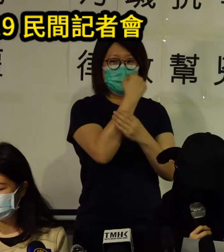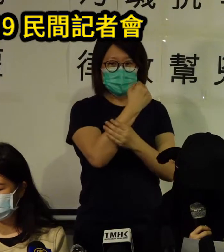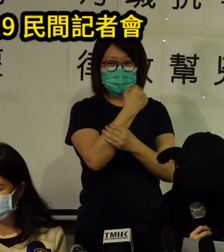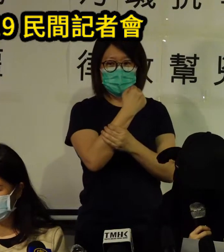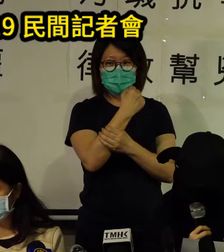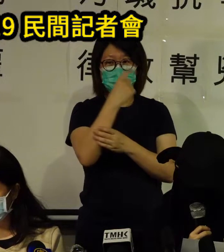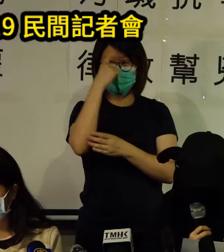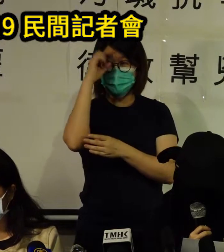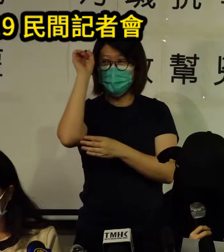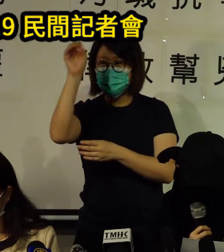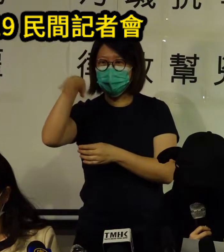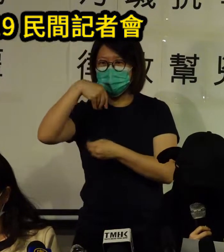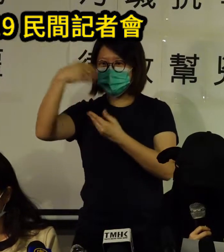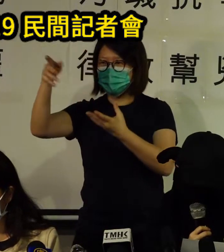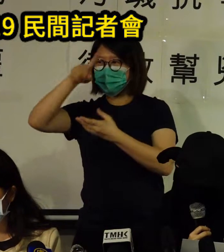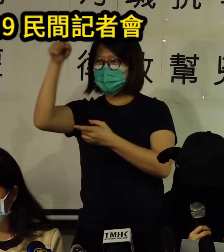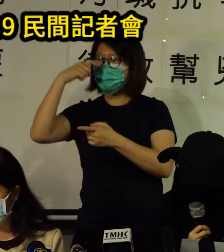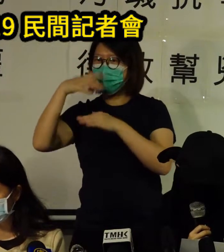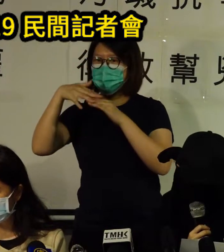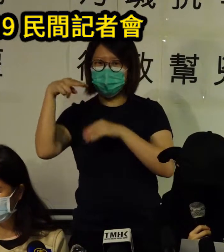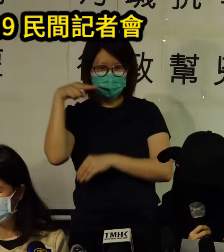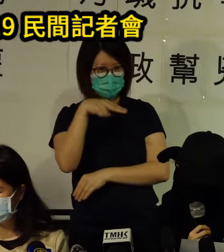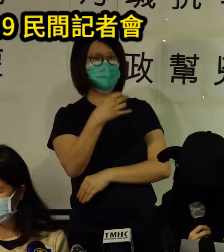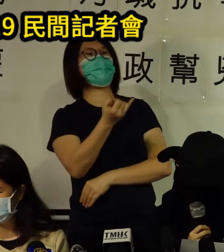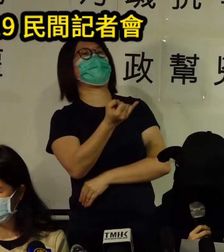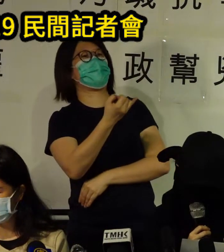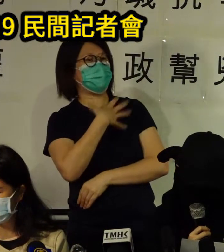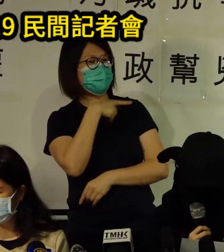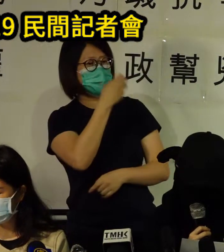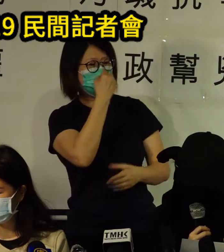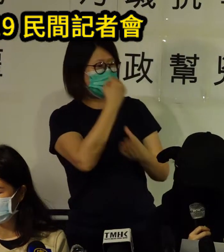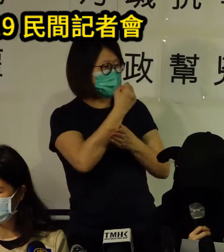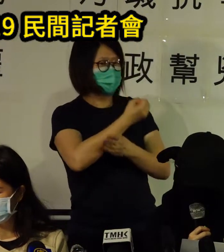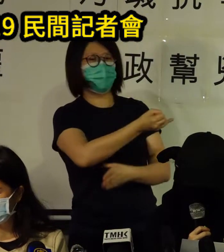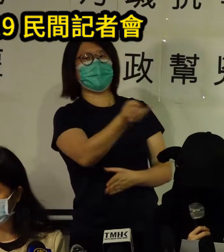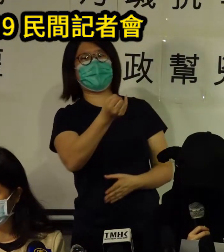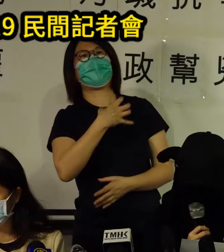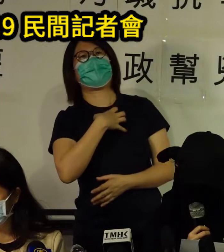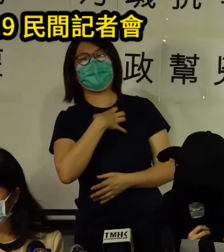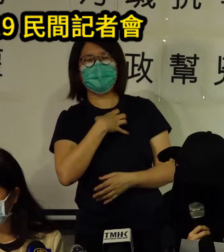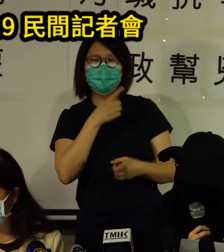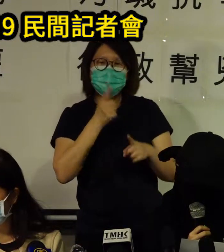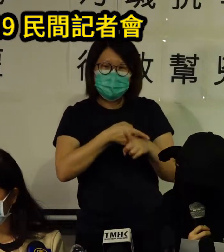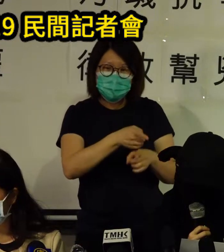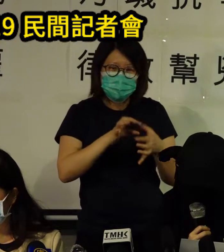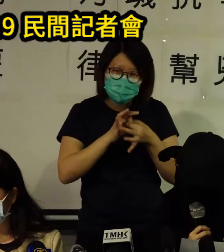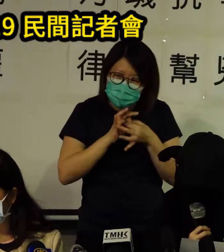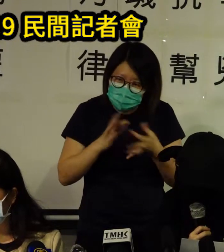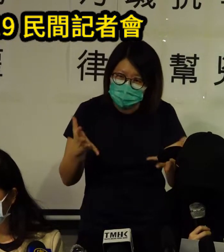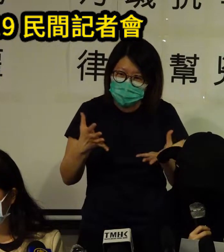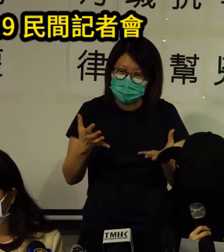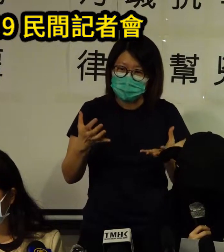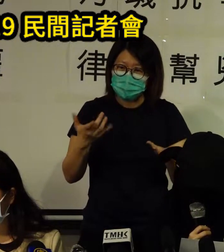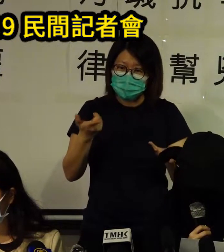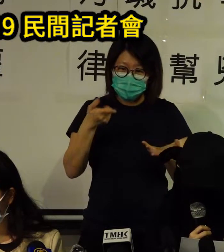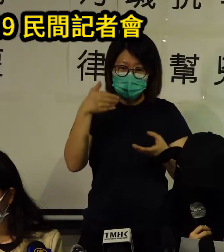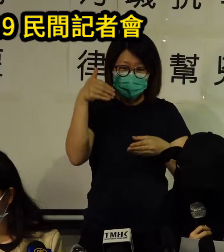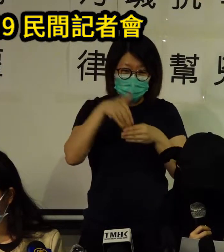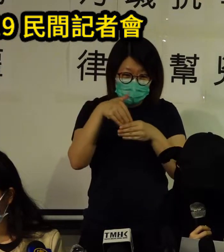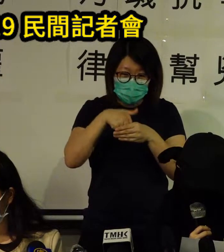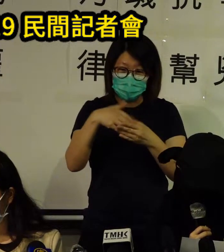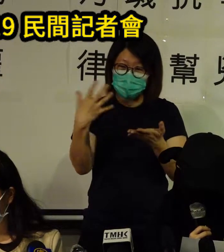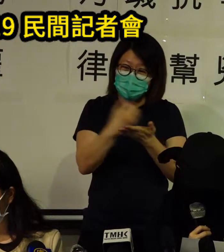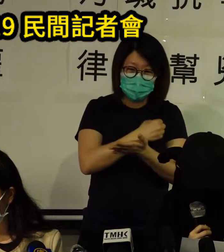from leaving the territory restraining one's individual freedom placing severe limitations on attending